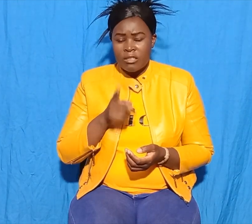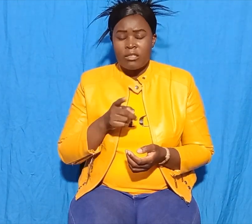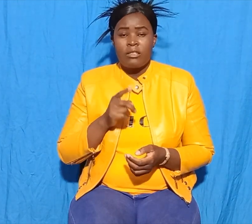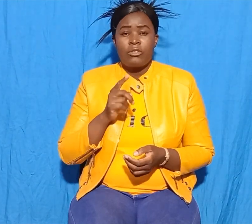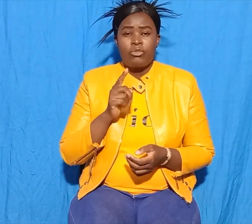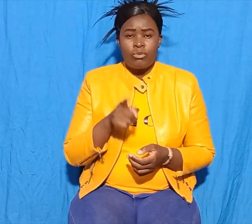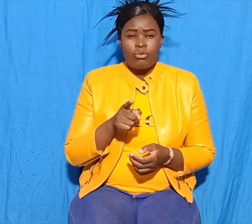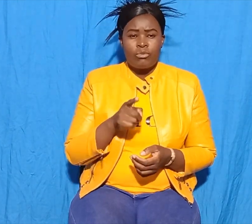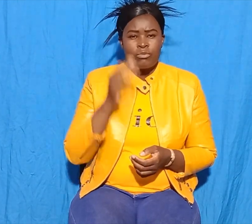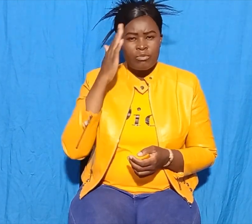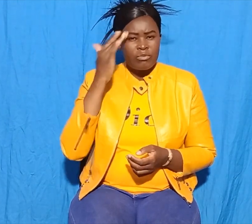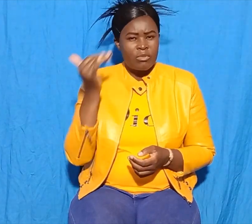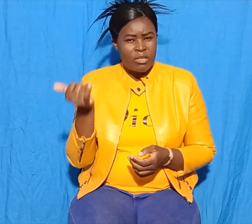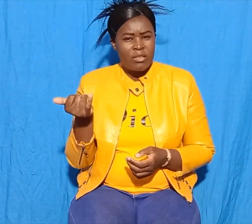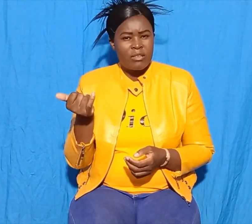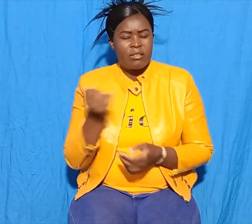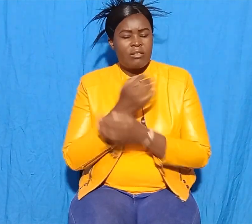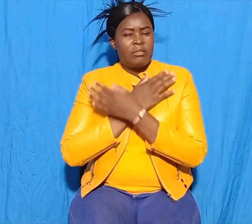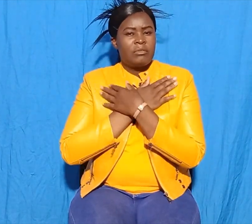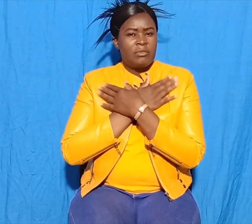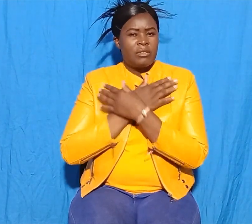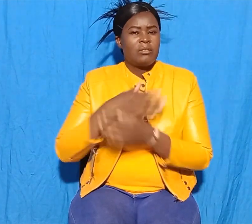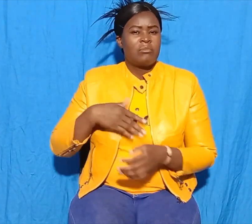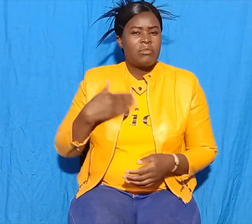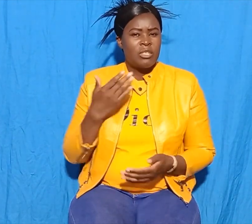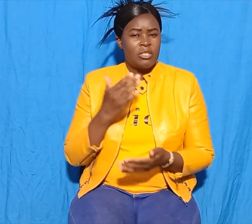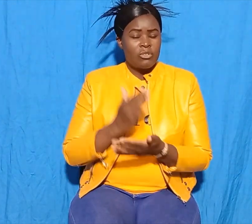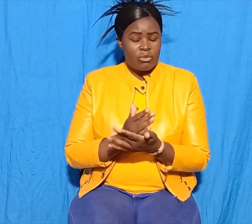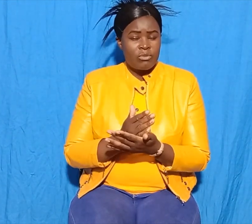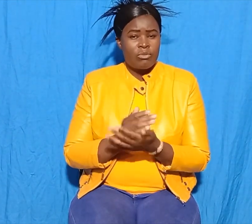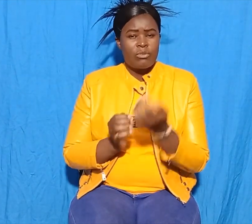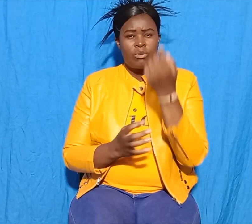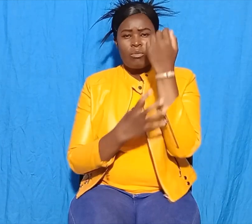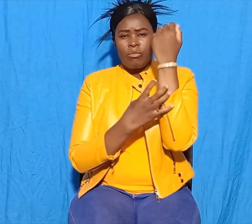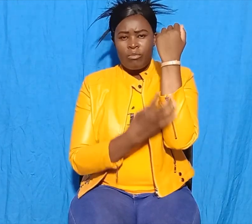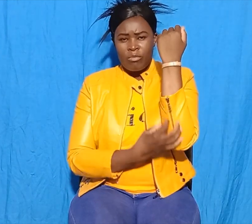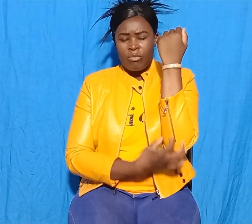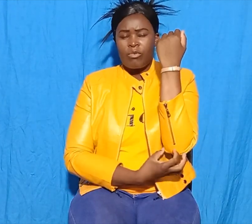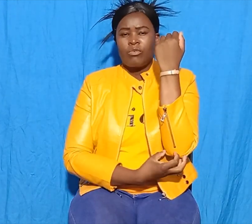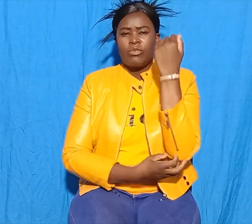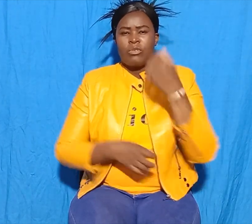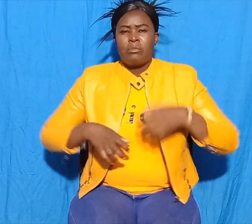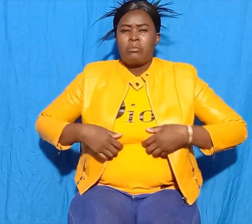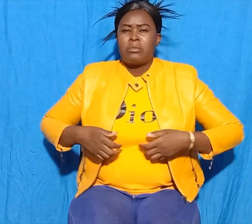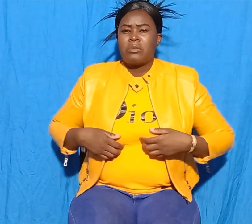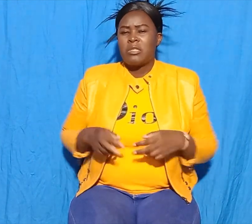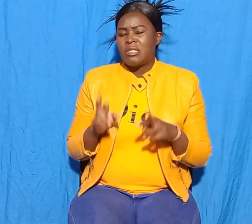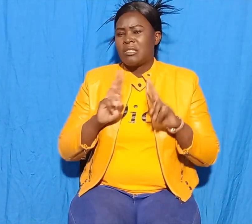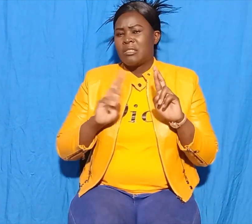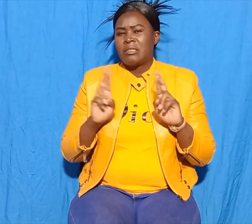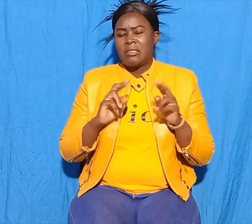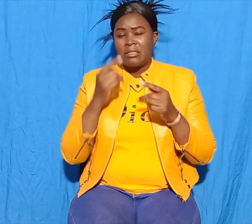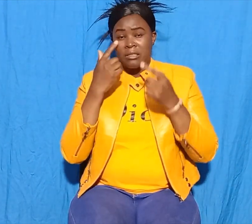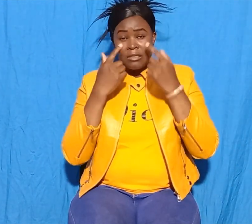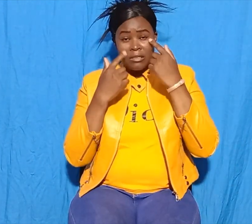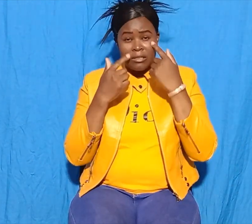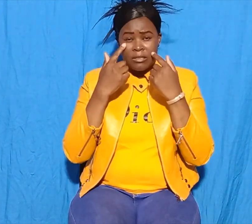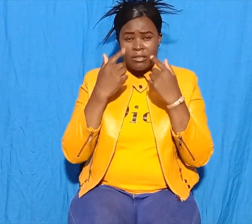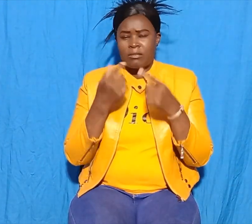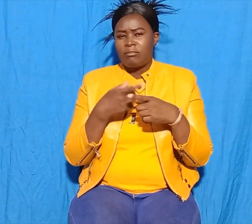The poor monkey was ready to cry, but he did not cry. The monkey thought of a plan to save